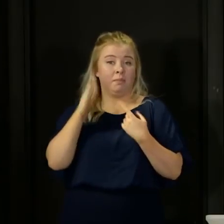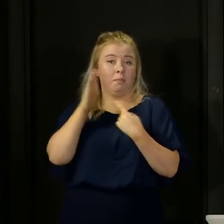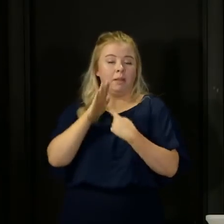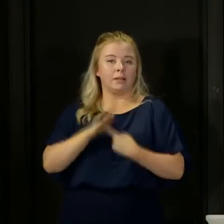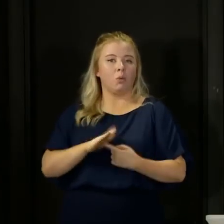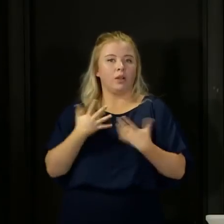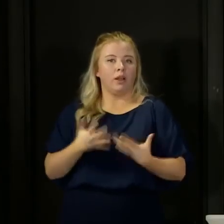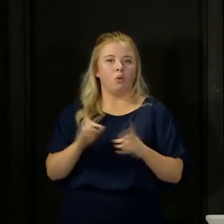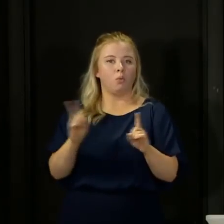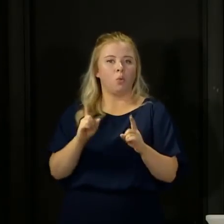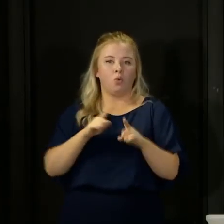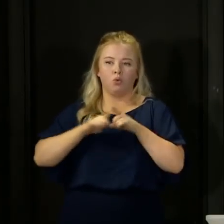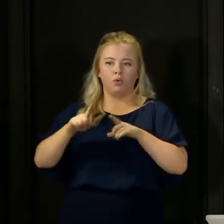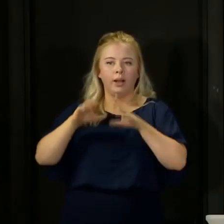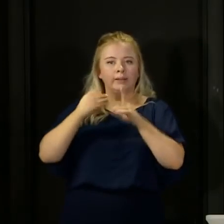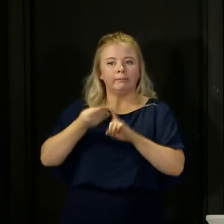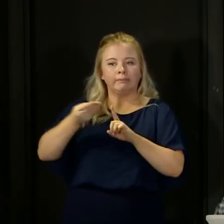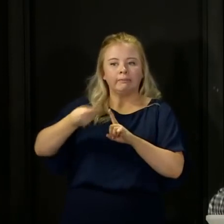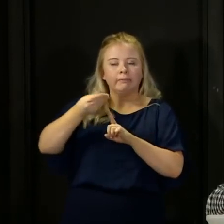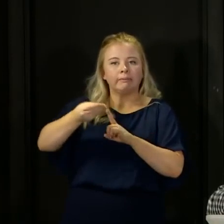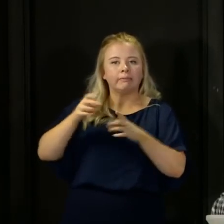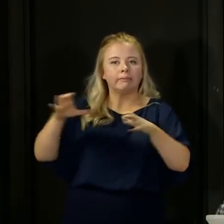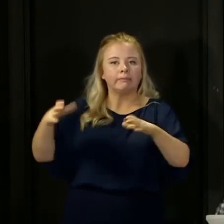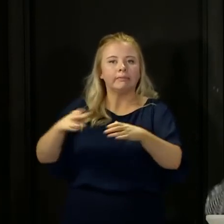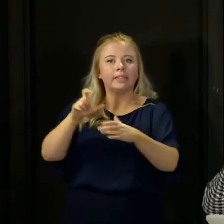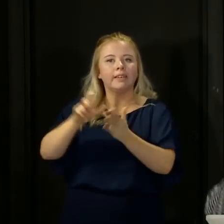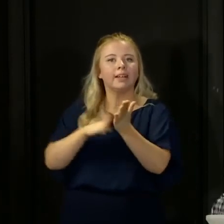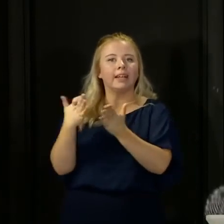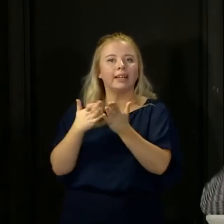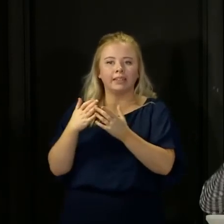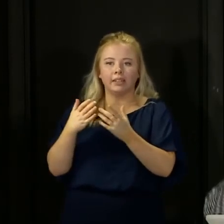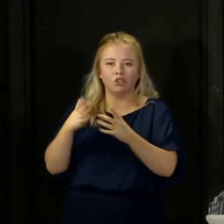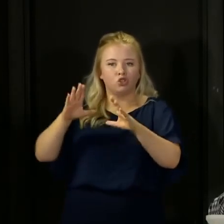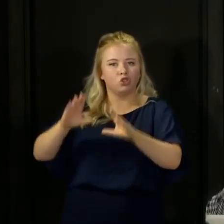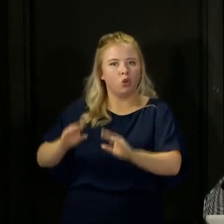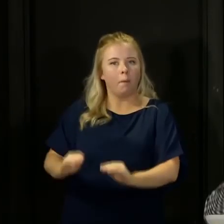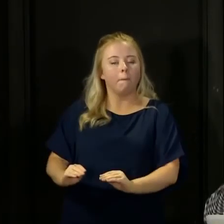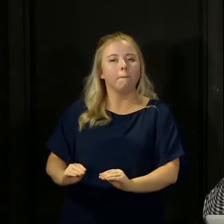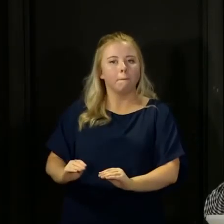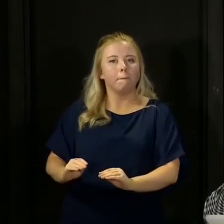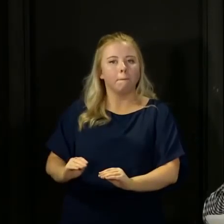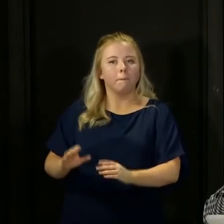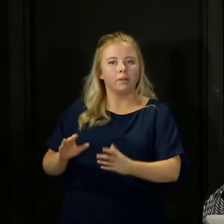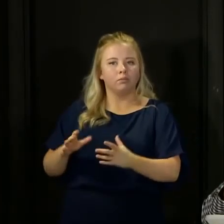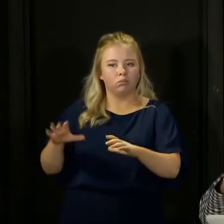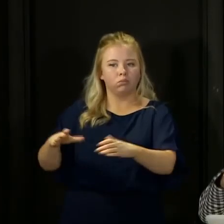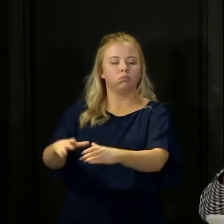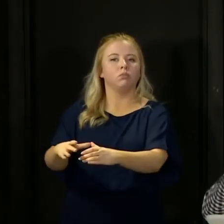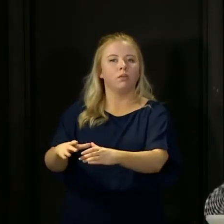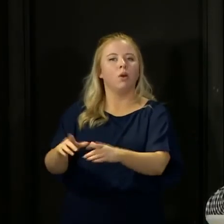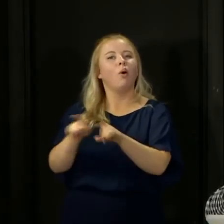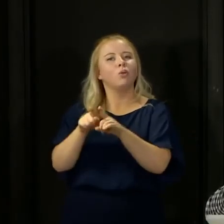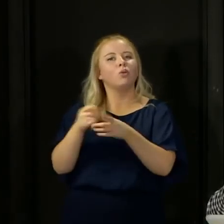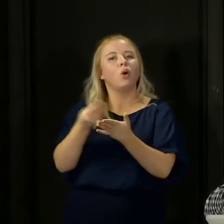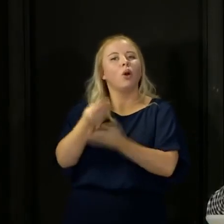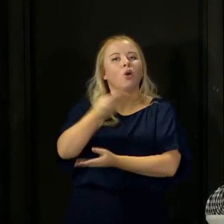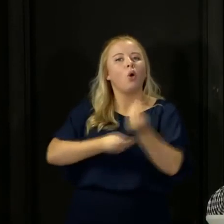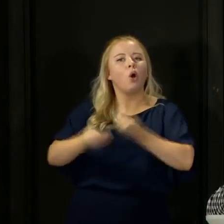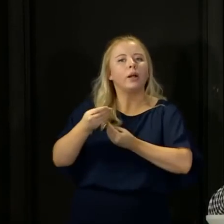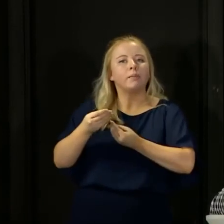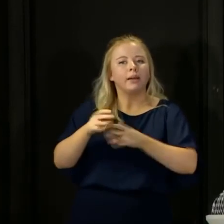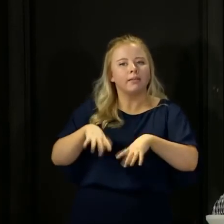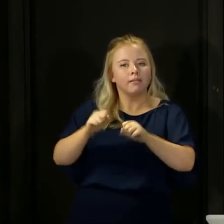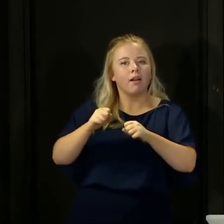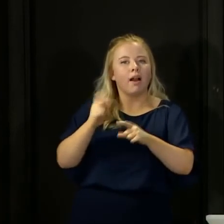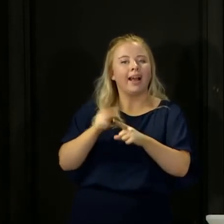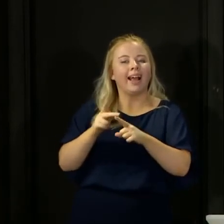keeping it suppressed and consistent with that, getting the economy going and our everyday lives going as close to